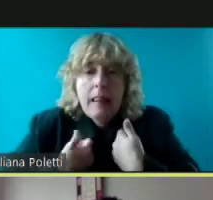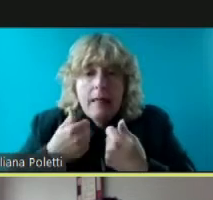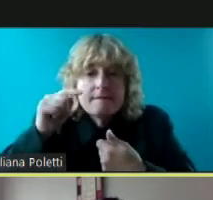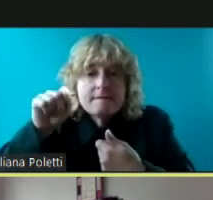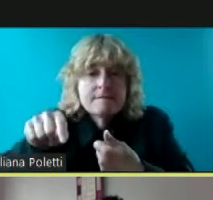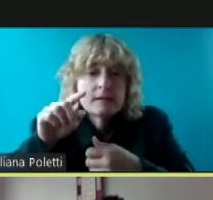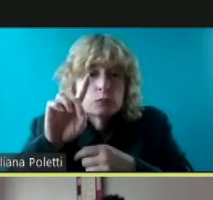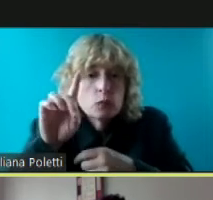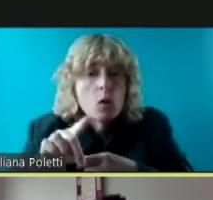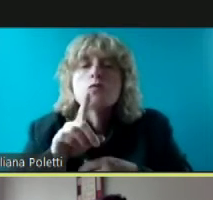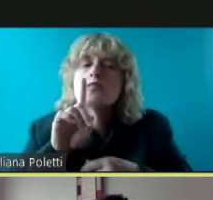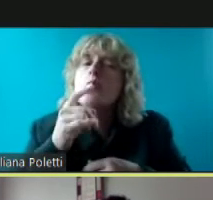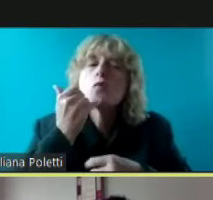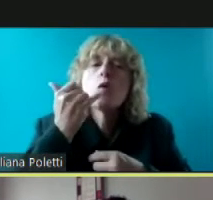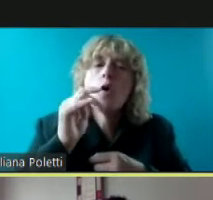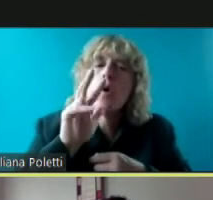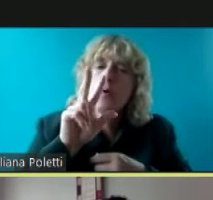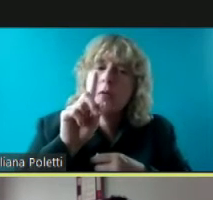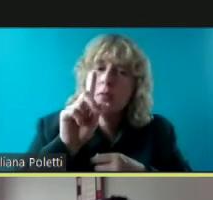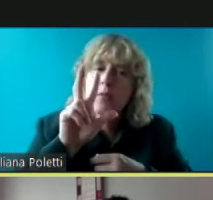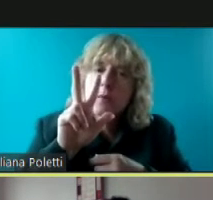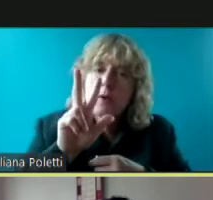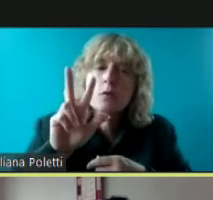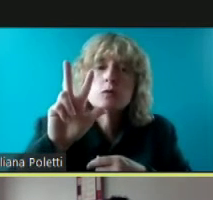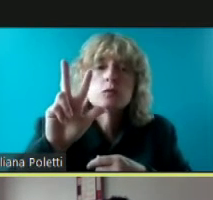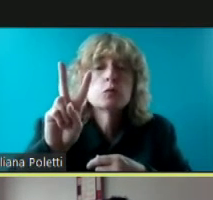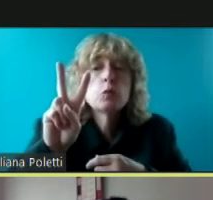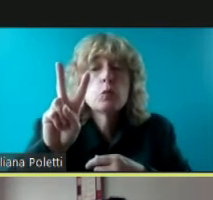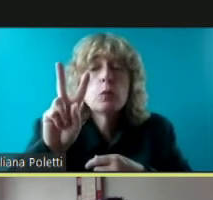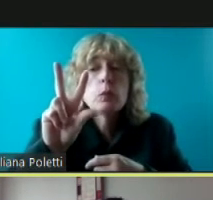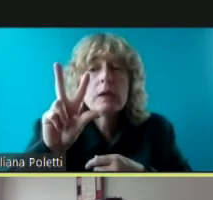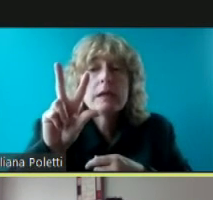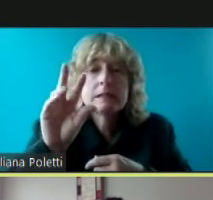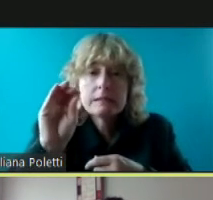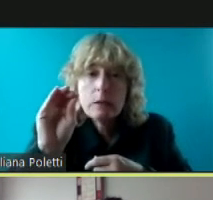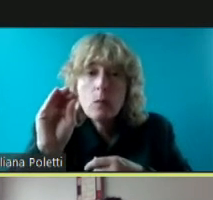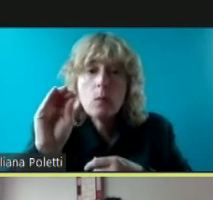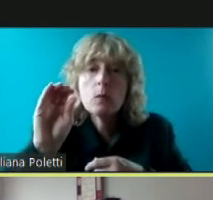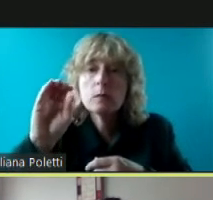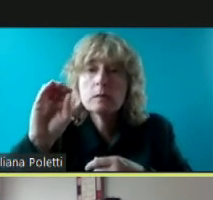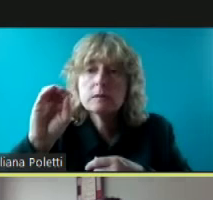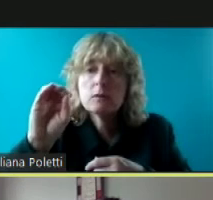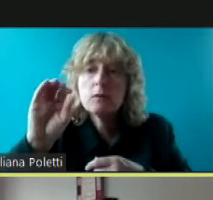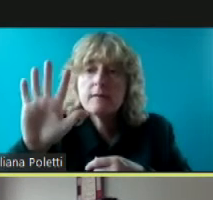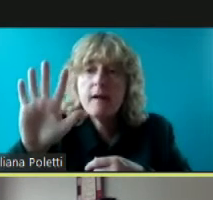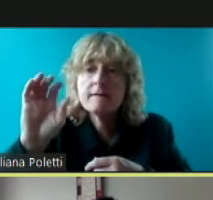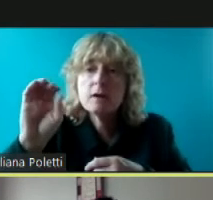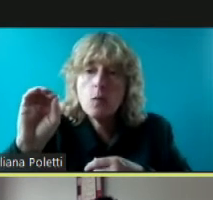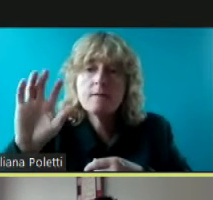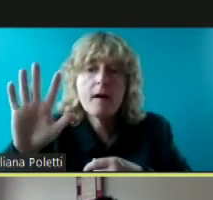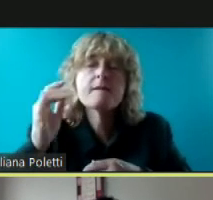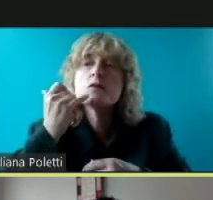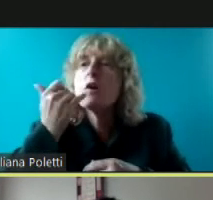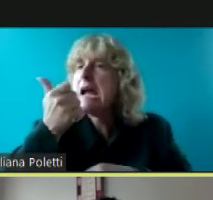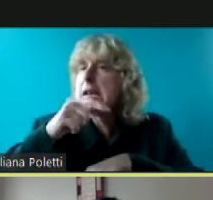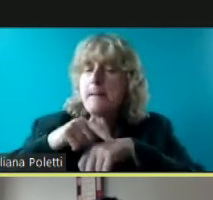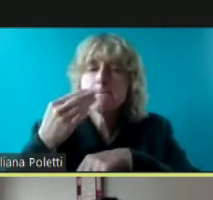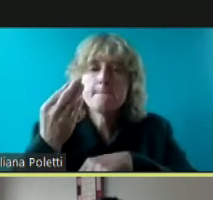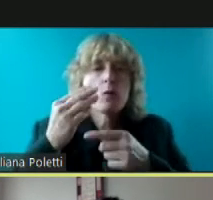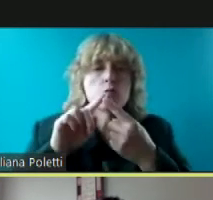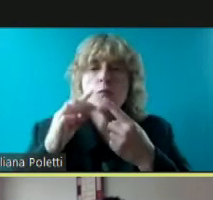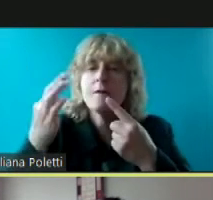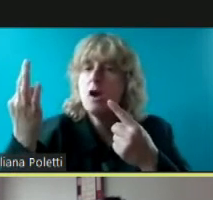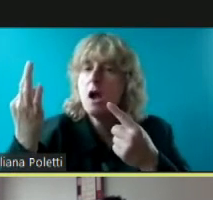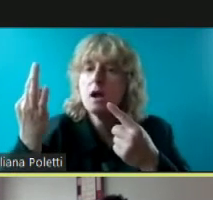-230-0505 monday through friday 9 a.m to 6 p.m